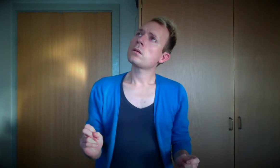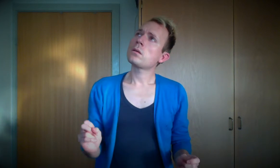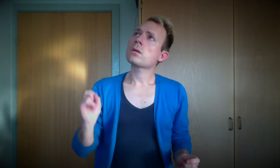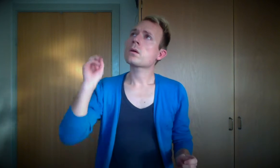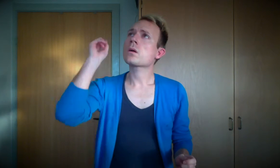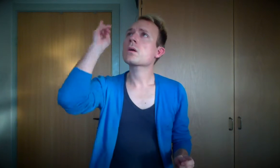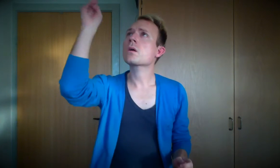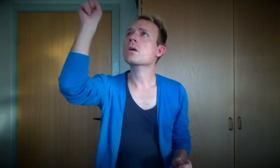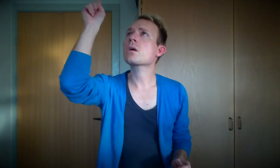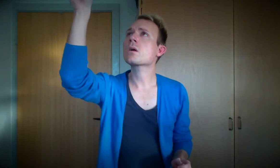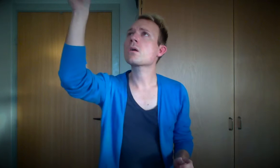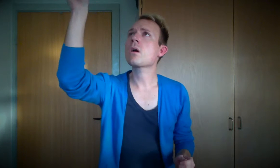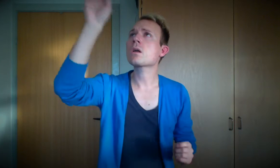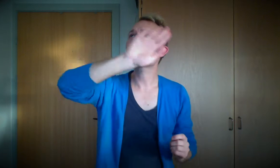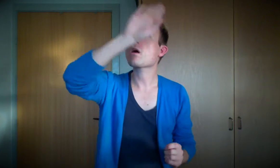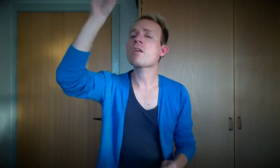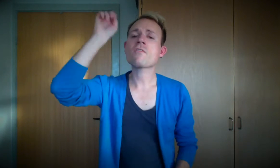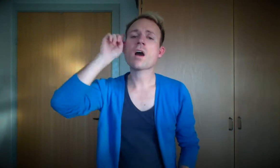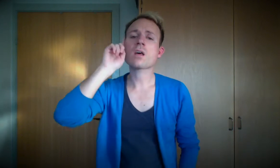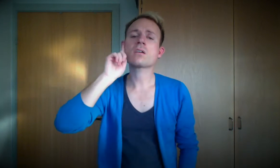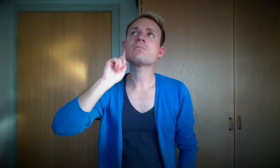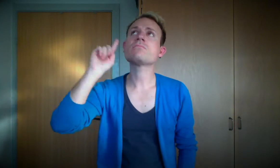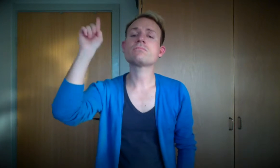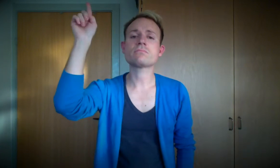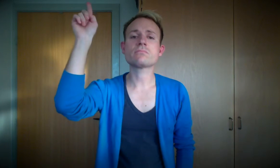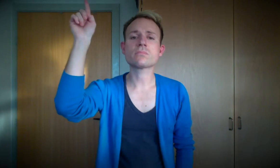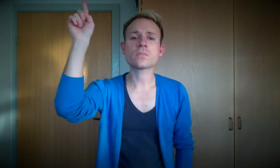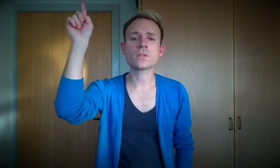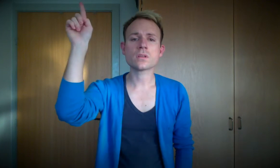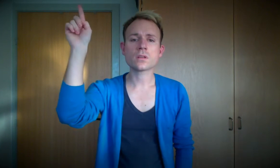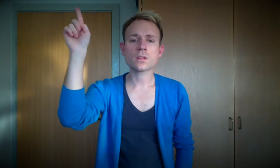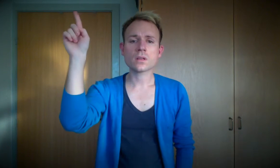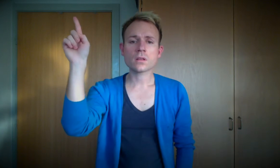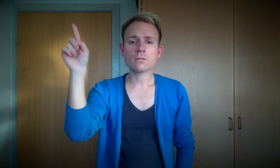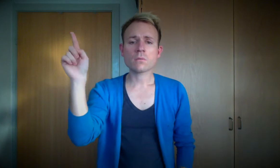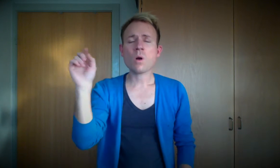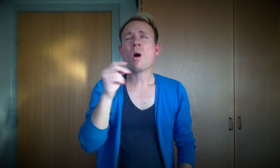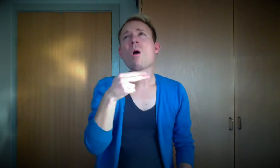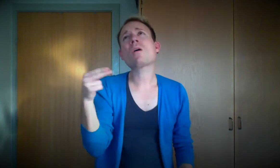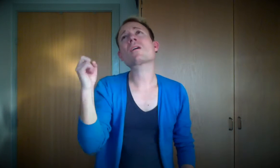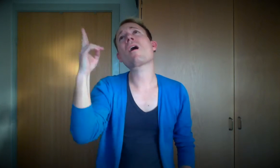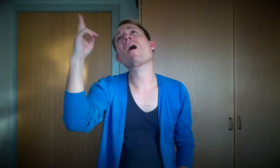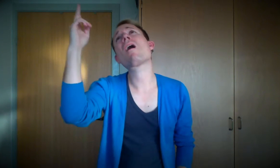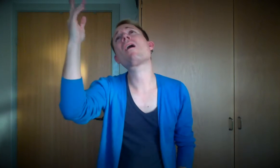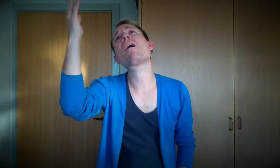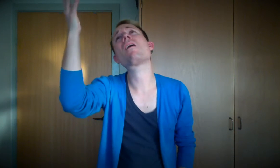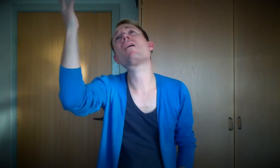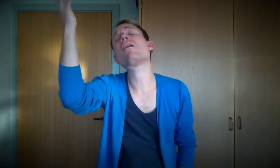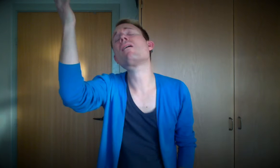God, our Heavenly Father, oh God,